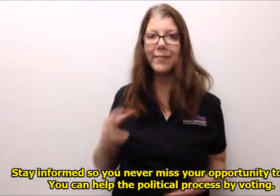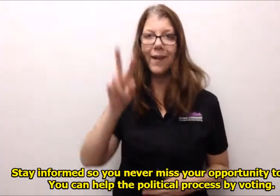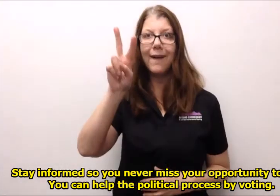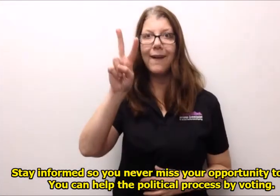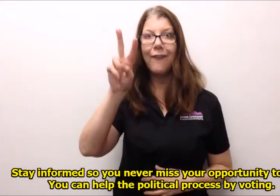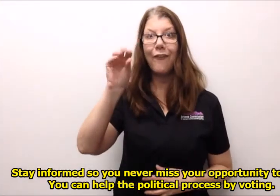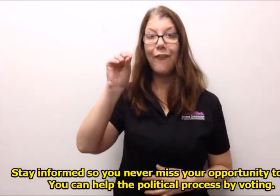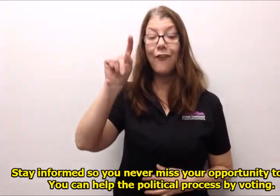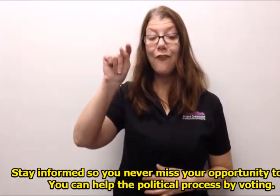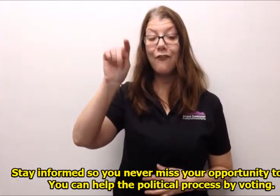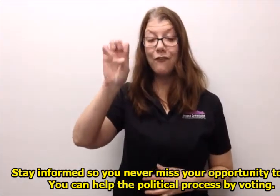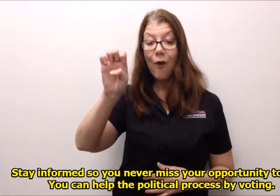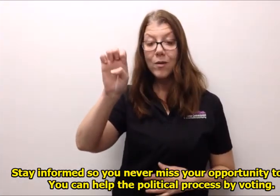process by voting